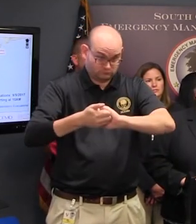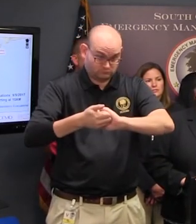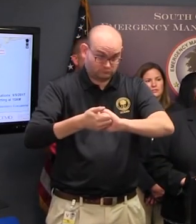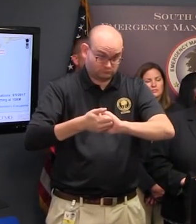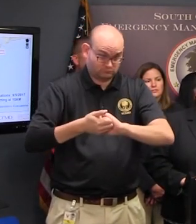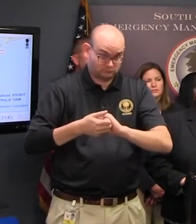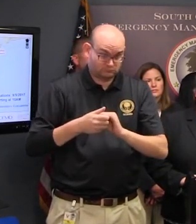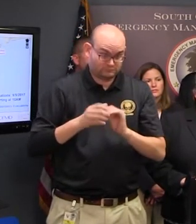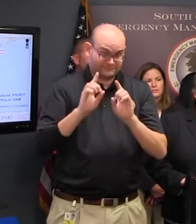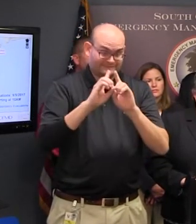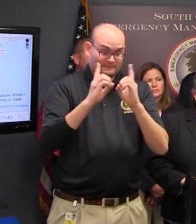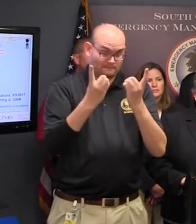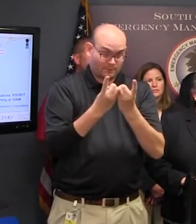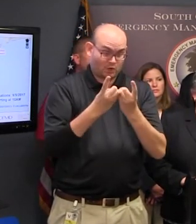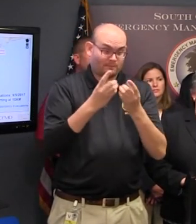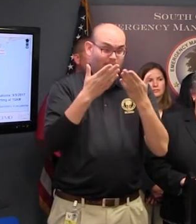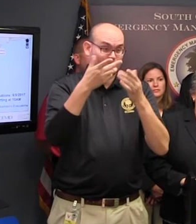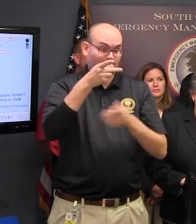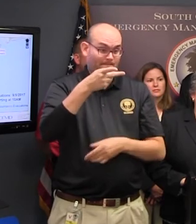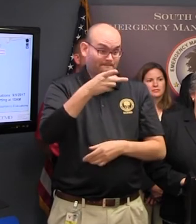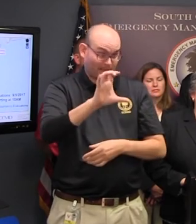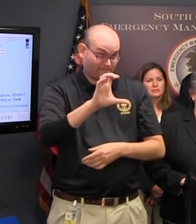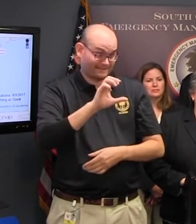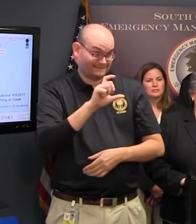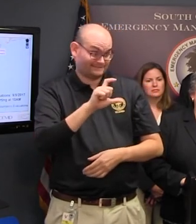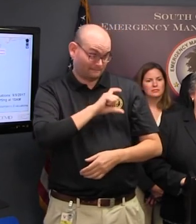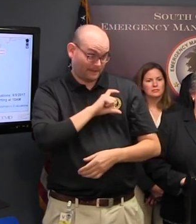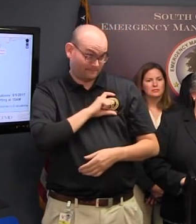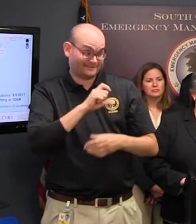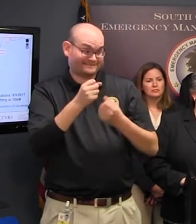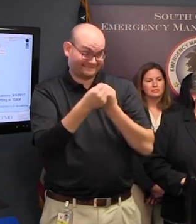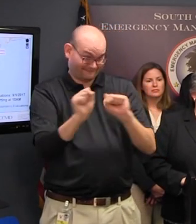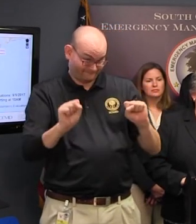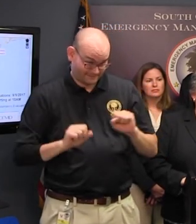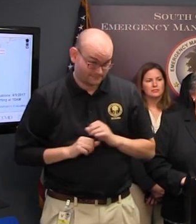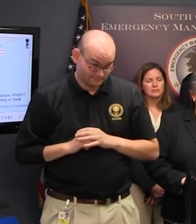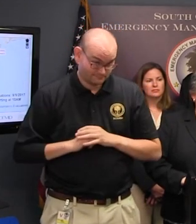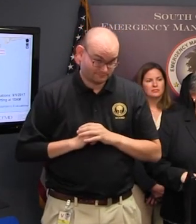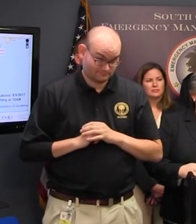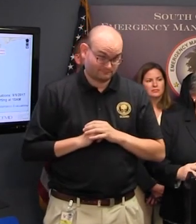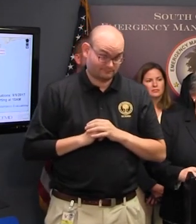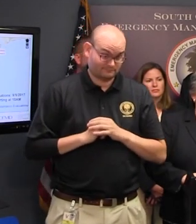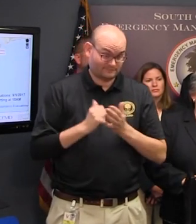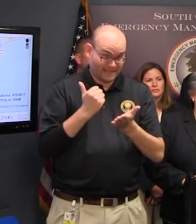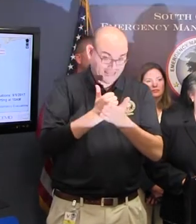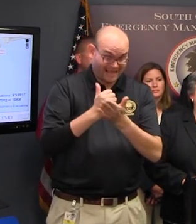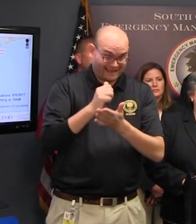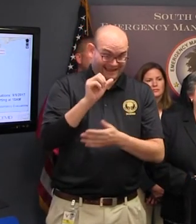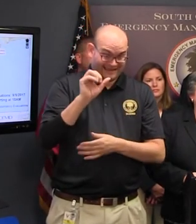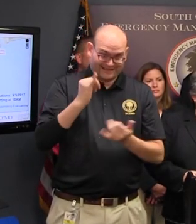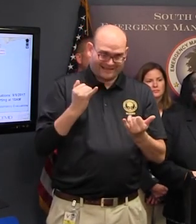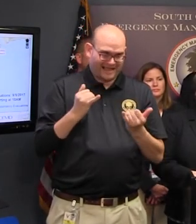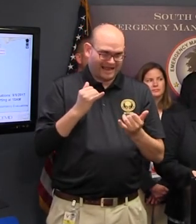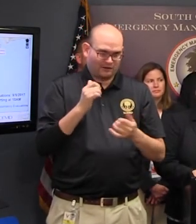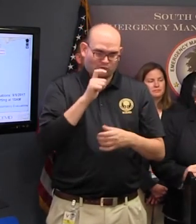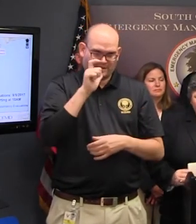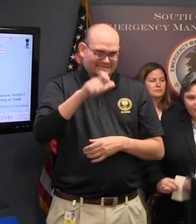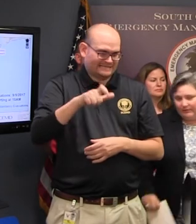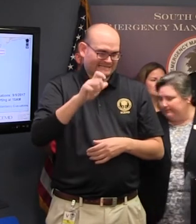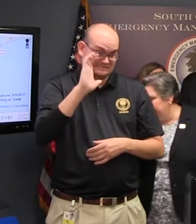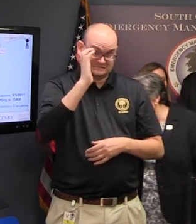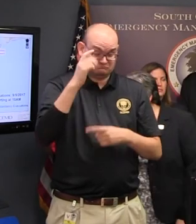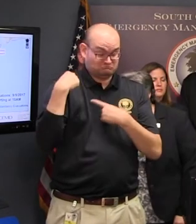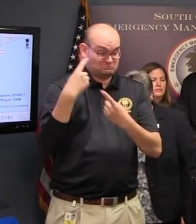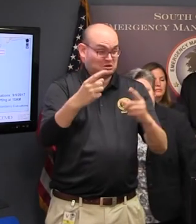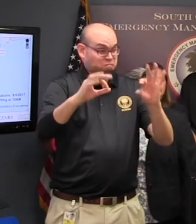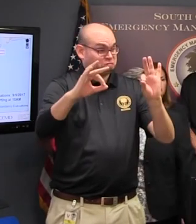To, if necessary, to have a police escort for those if needed At this point in time, it's not needed We're doing the route planning for them Thank